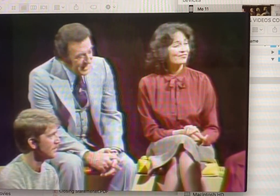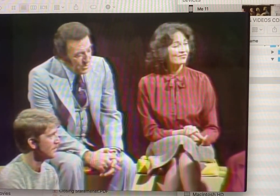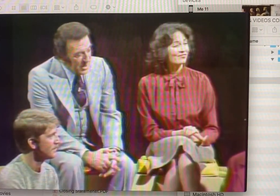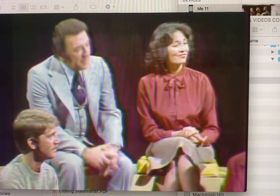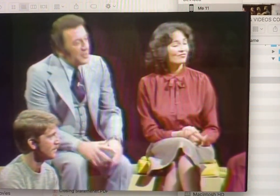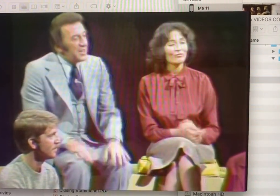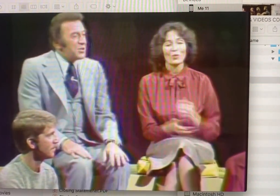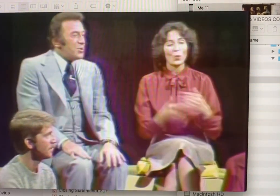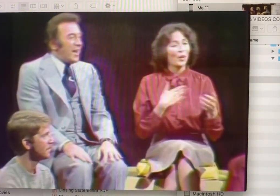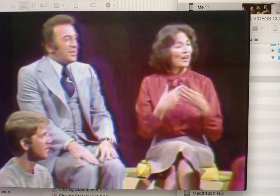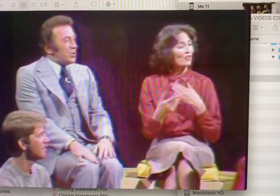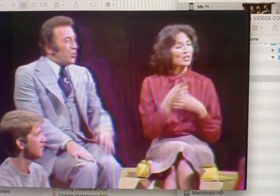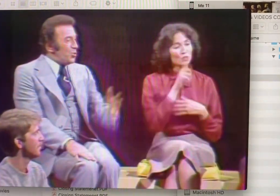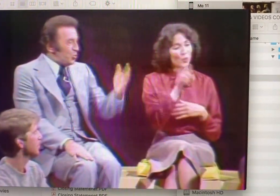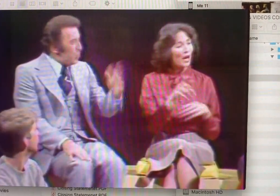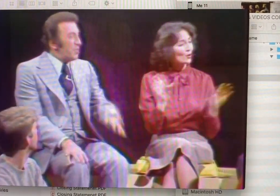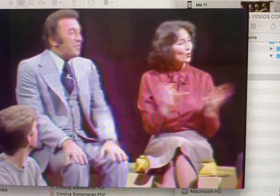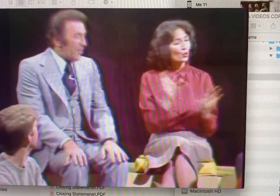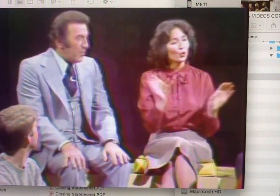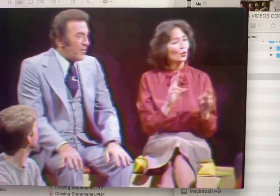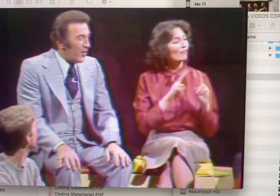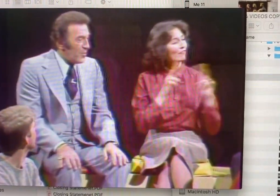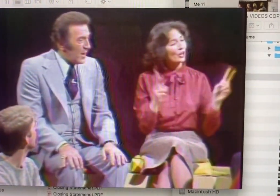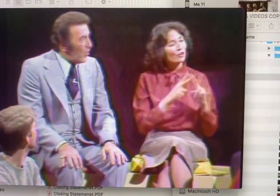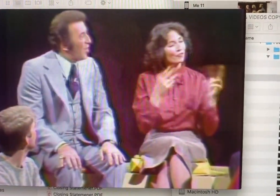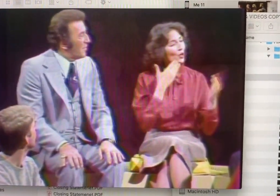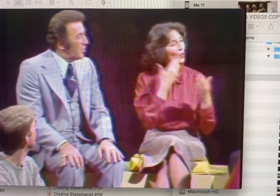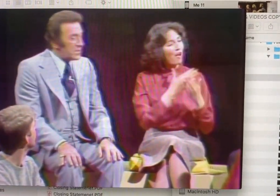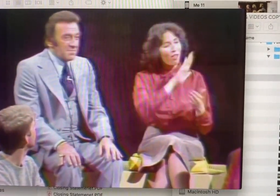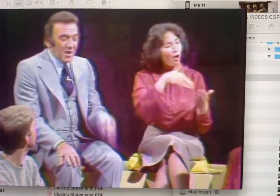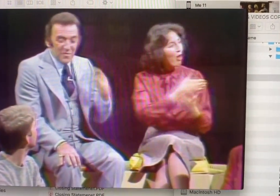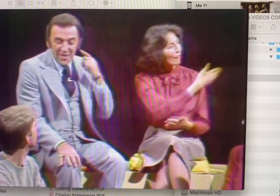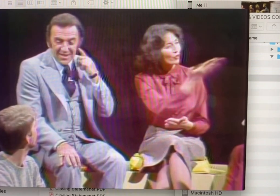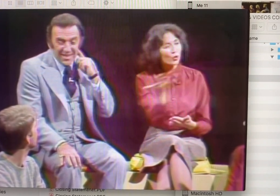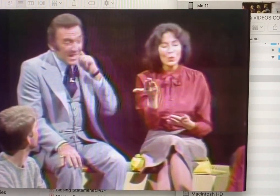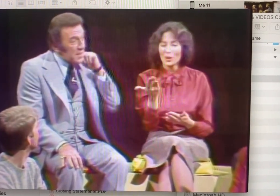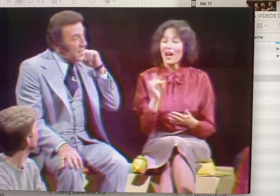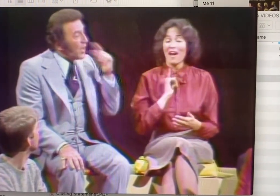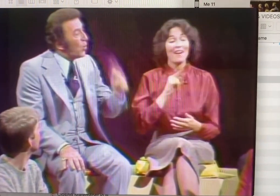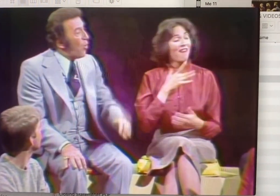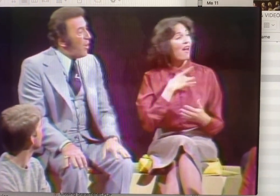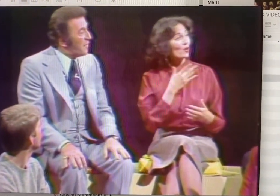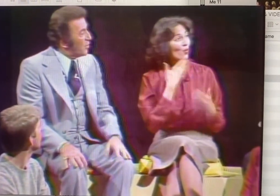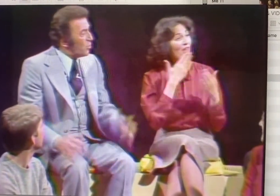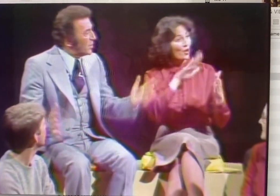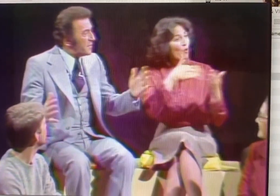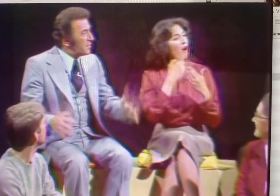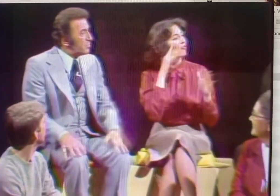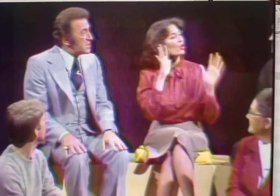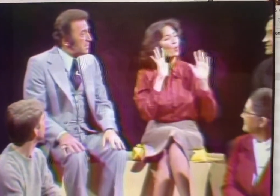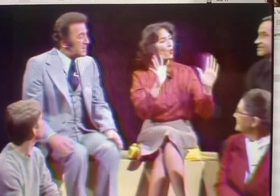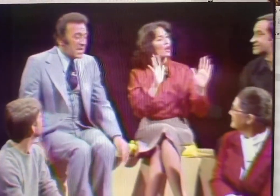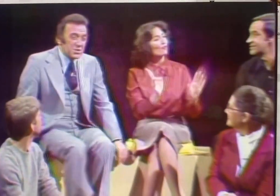Whatever it is you had to do, you do it very, very well. All of you. As a matter of fact, I'd like to thank you all for your wonderful precipitation.